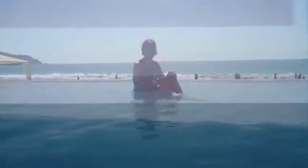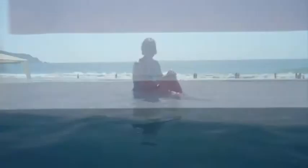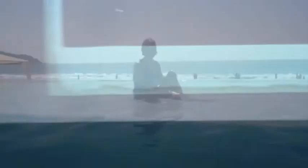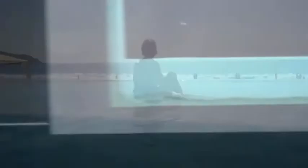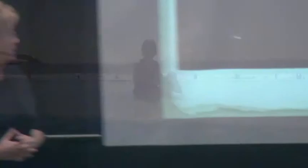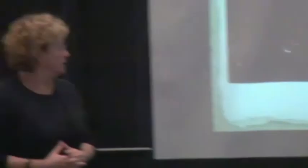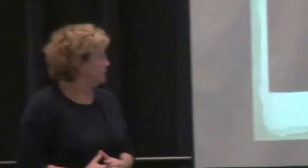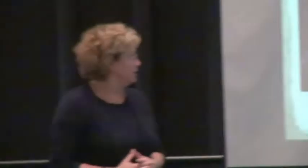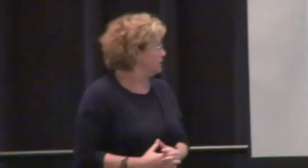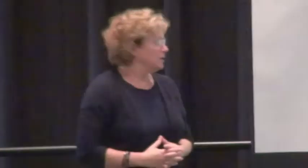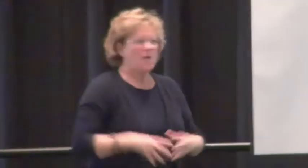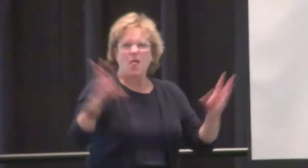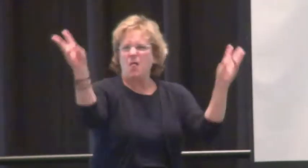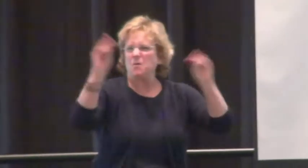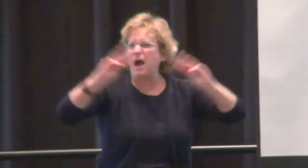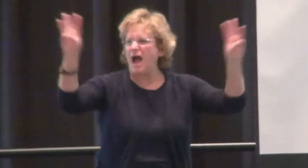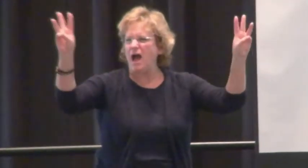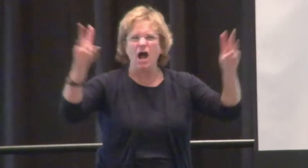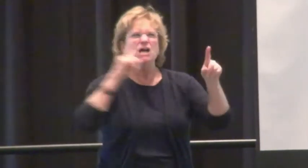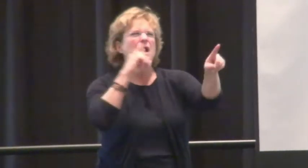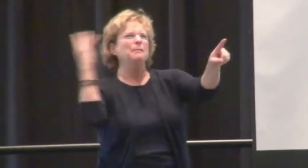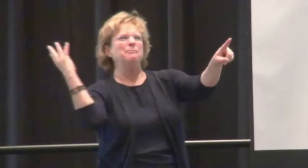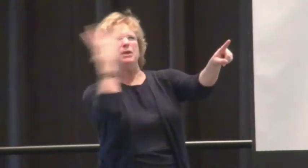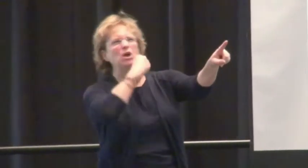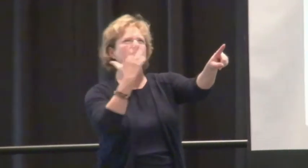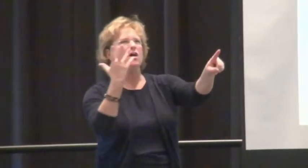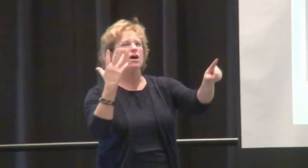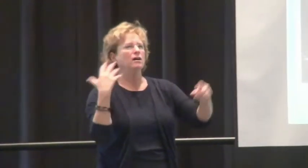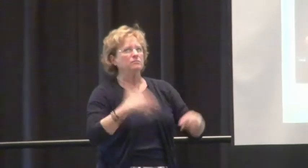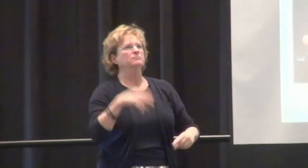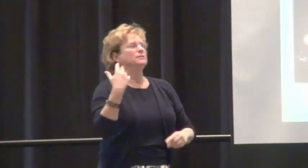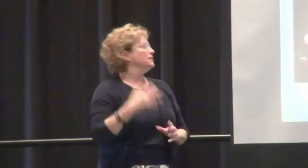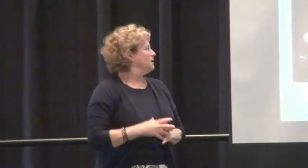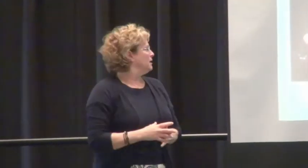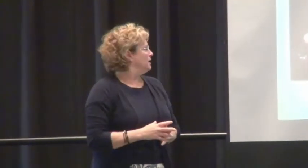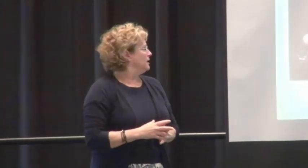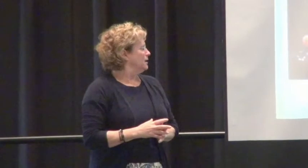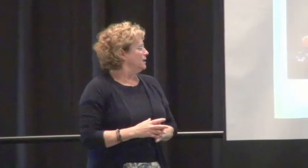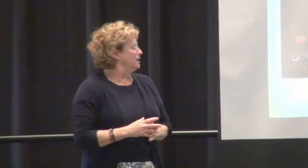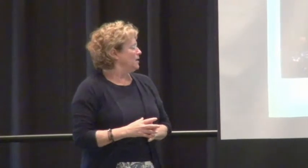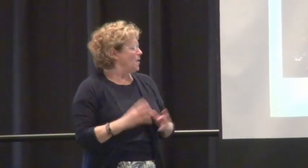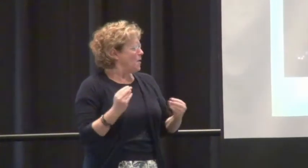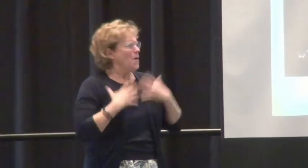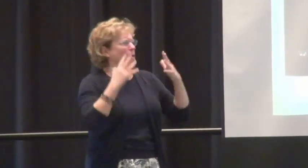It's so beautiful, it's so beautiful, it's